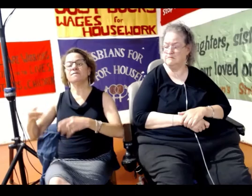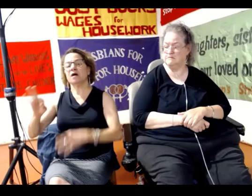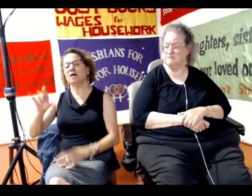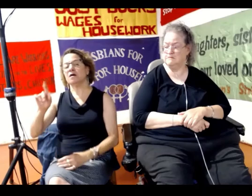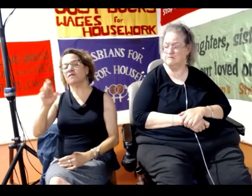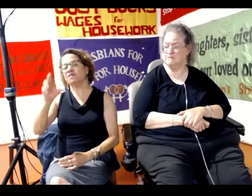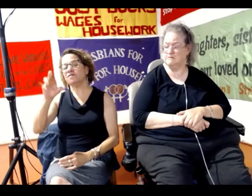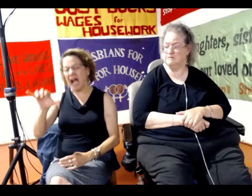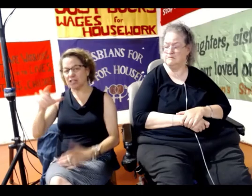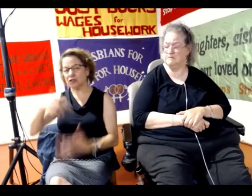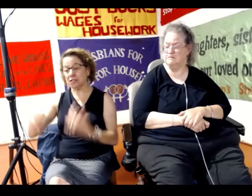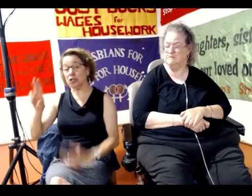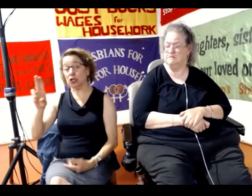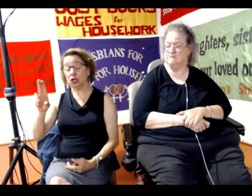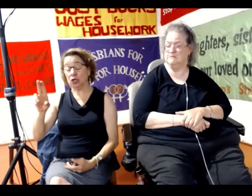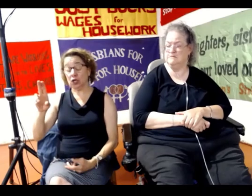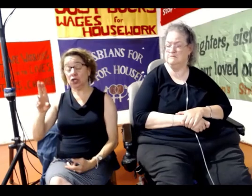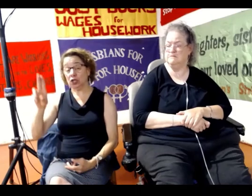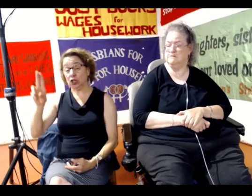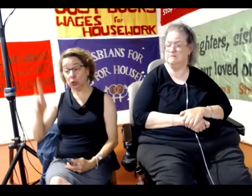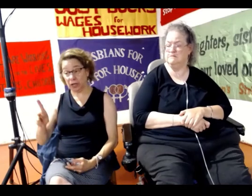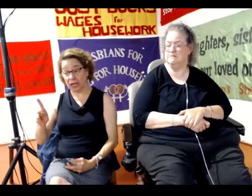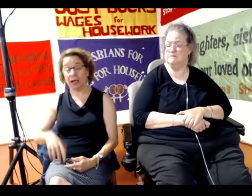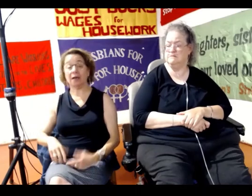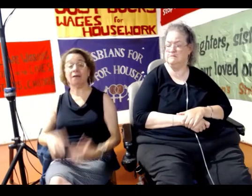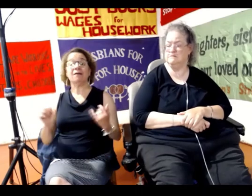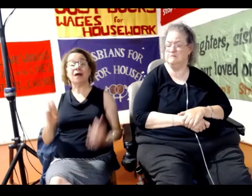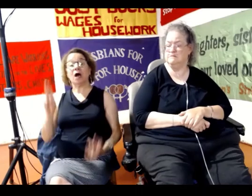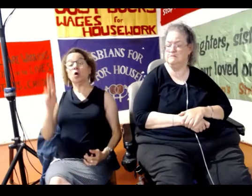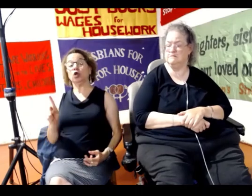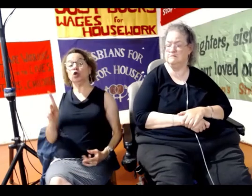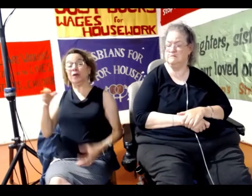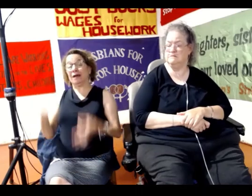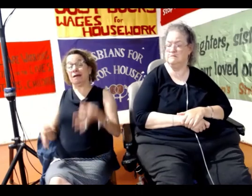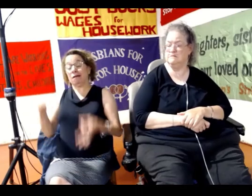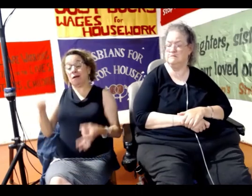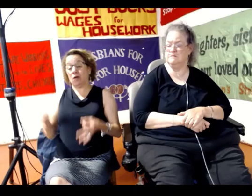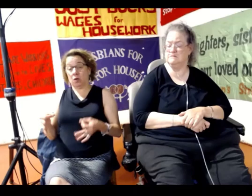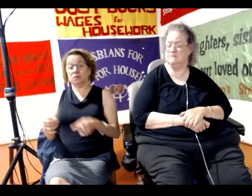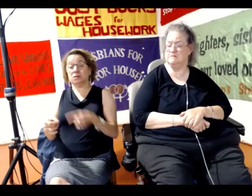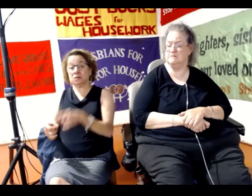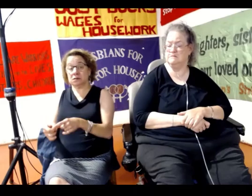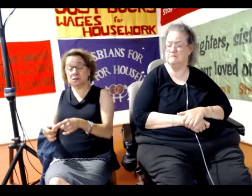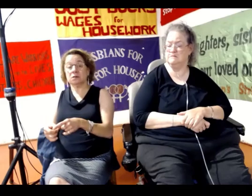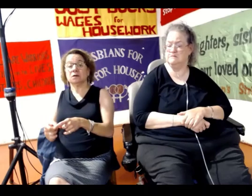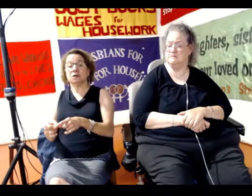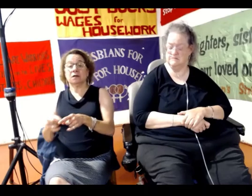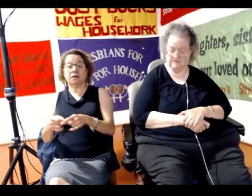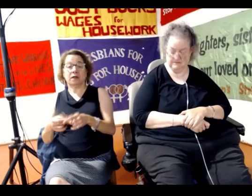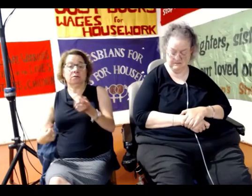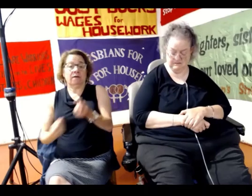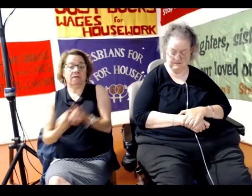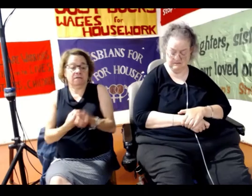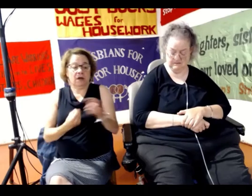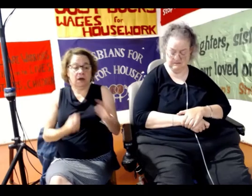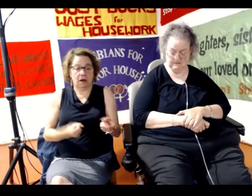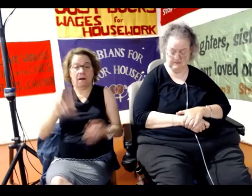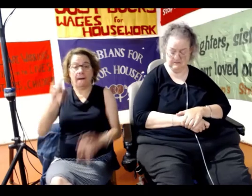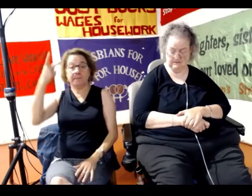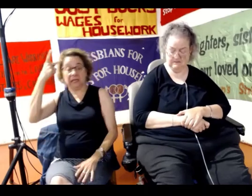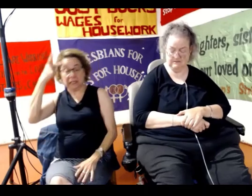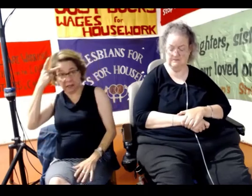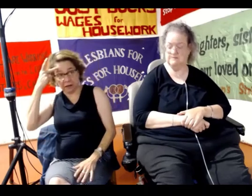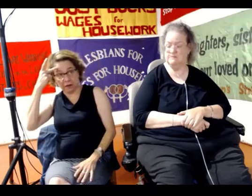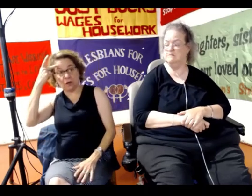but now UK courts are stopping them making a political case that they are committing a